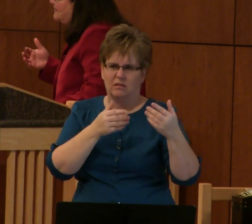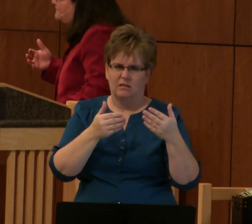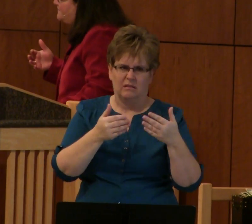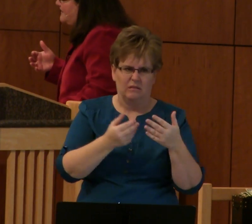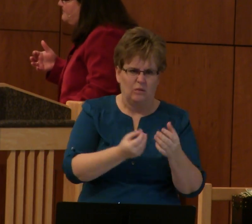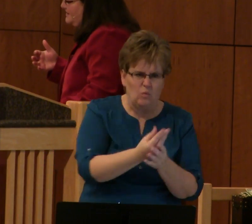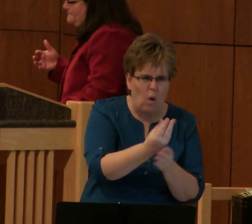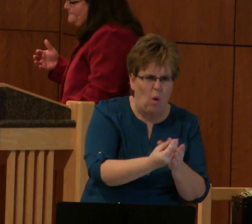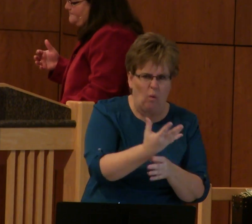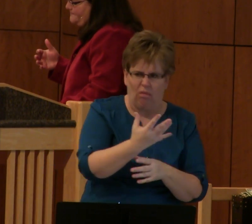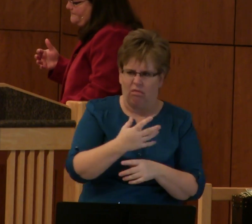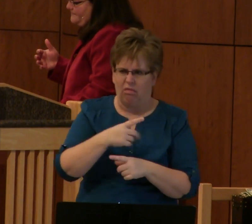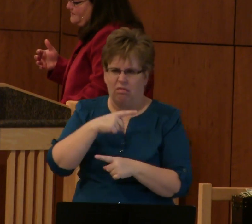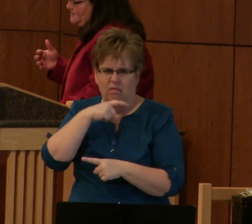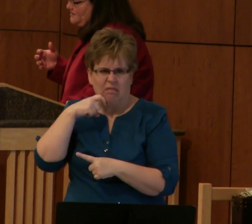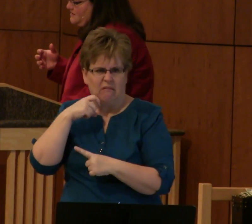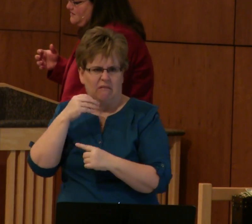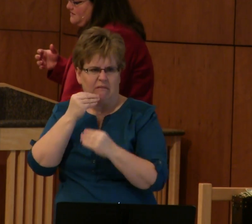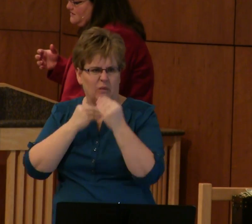and famine.